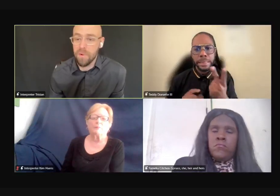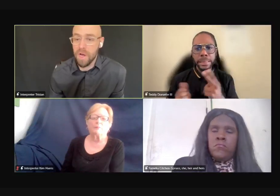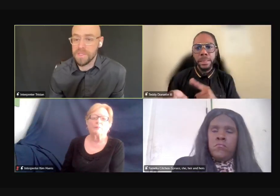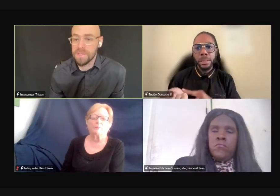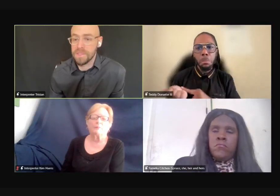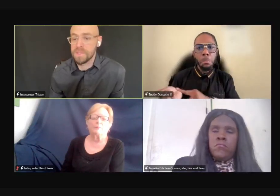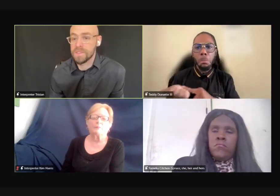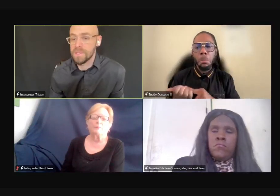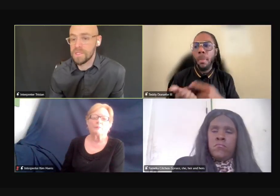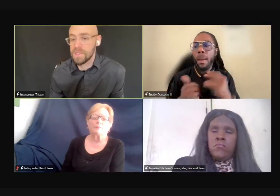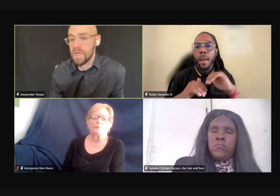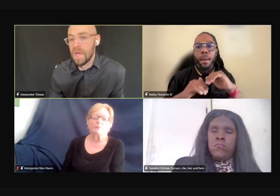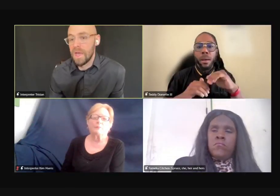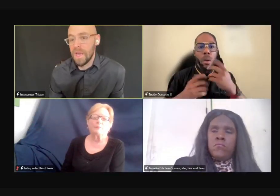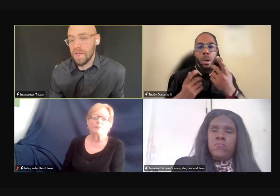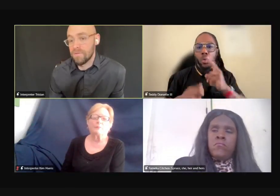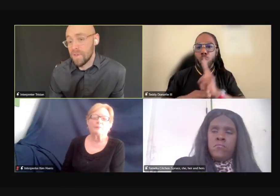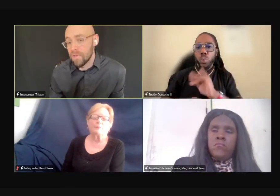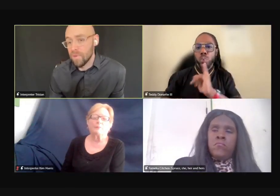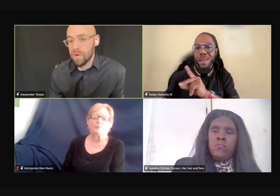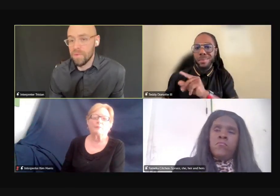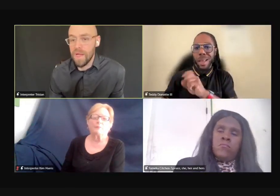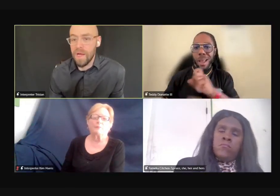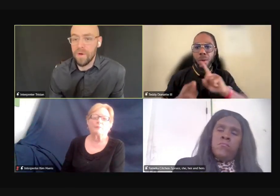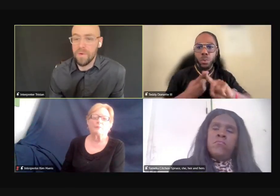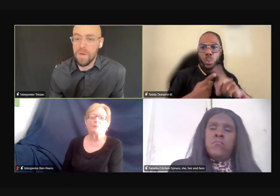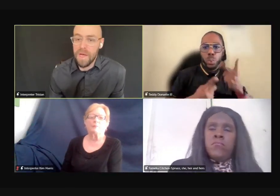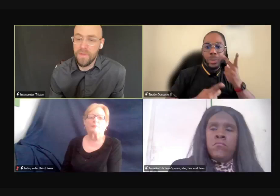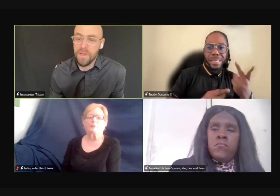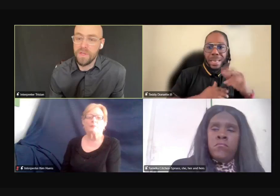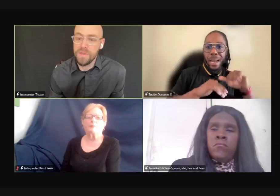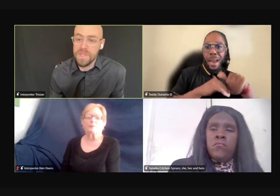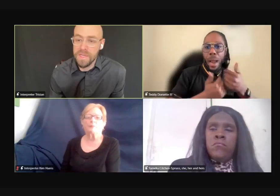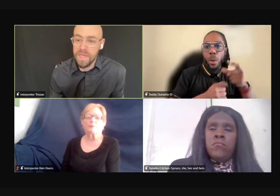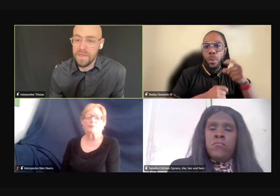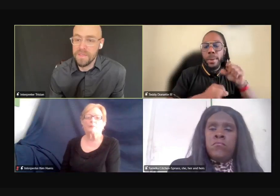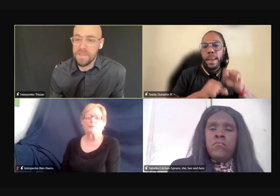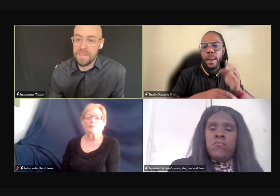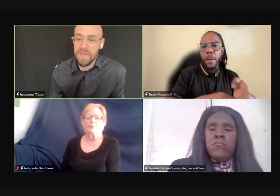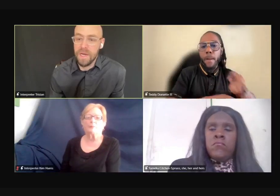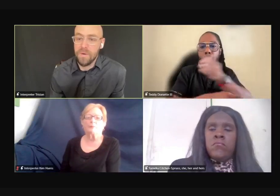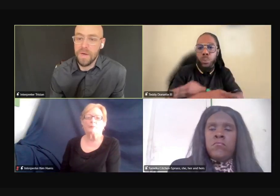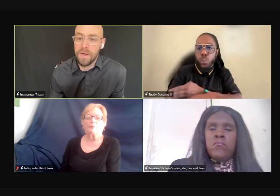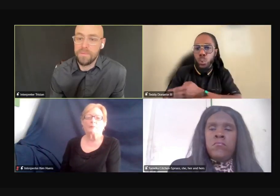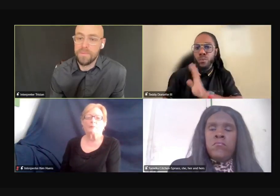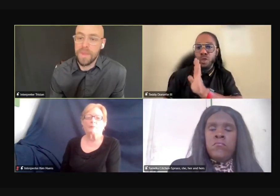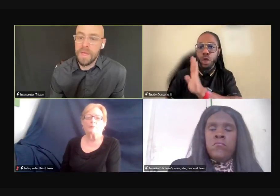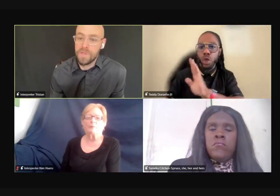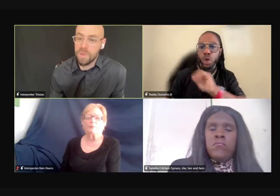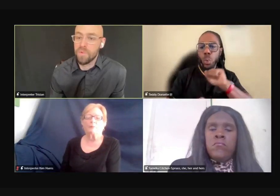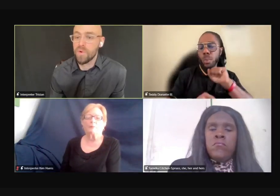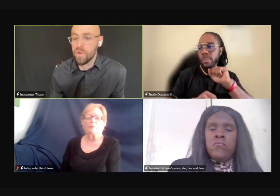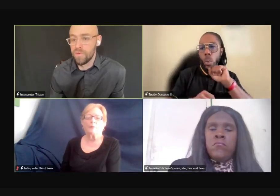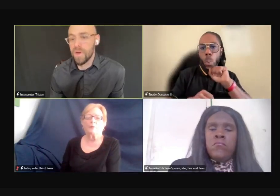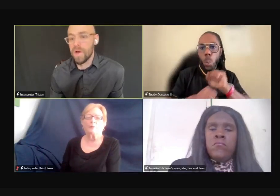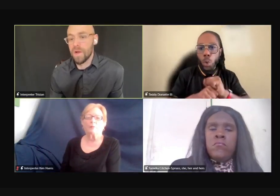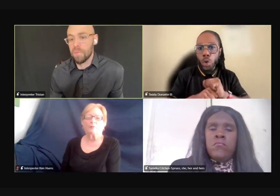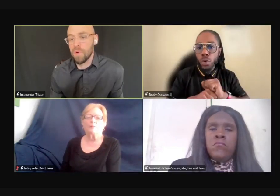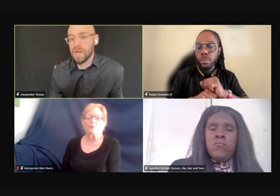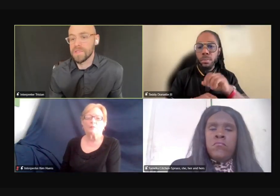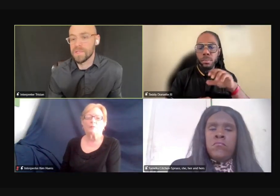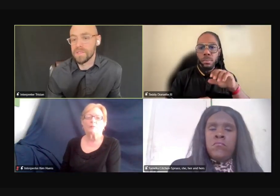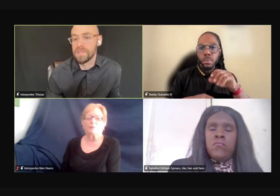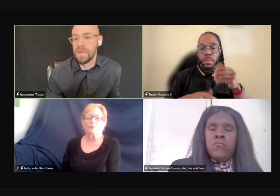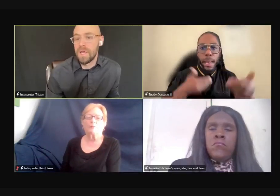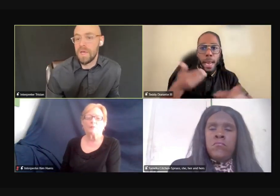and hiring processes. To see and get a feel for how, how they could use that data to see how, to improve their